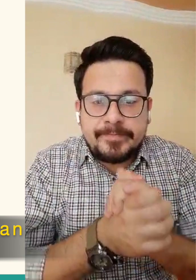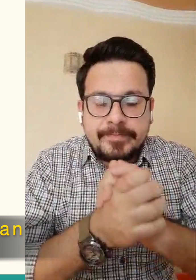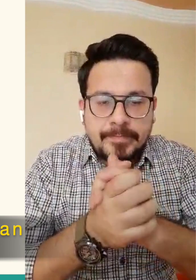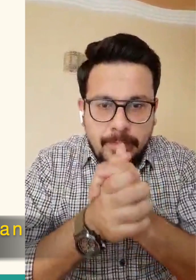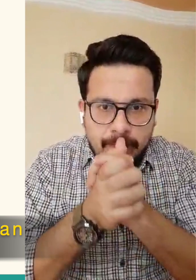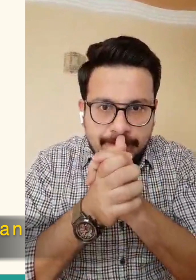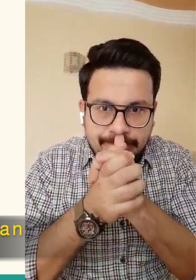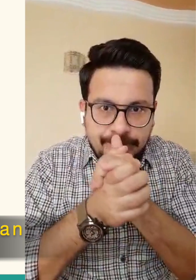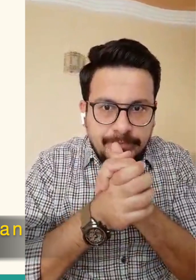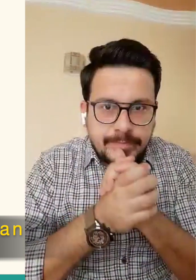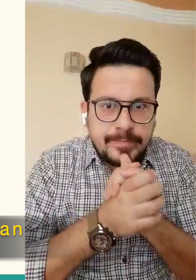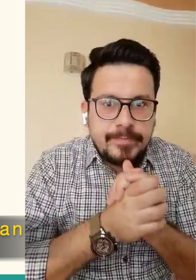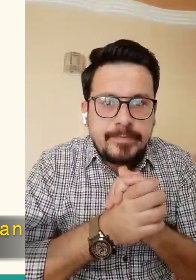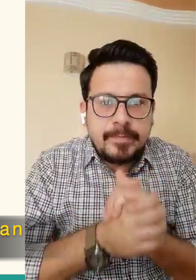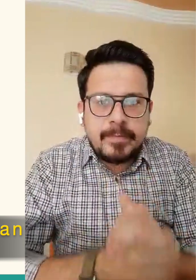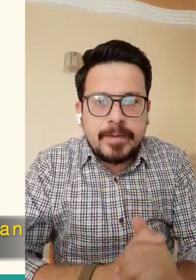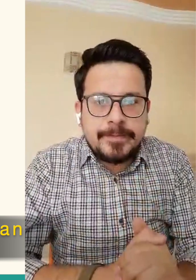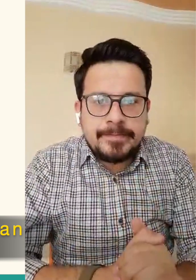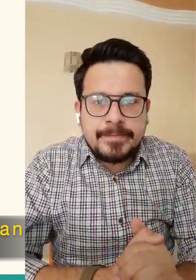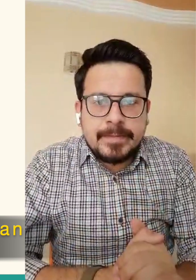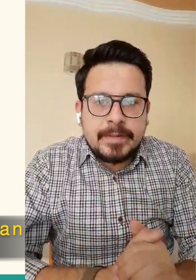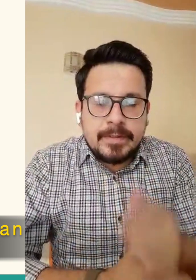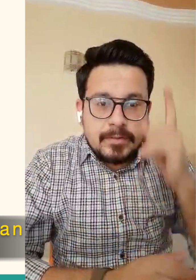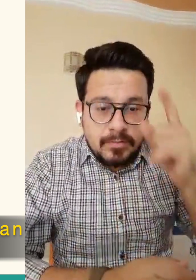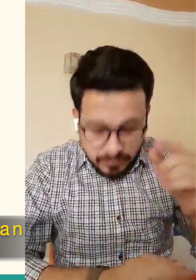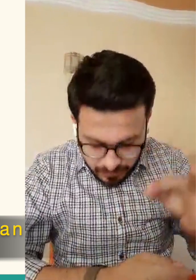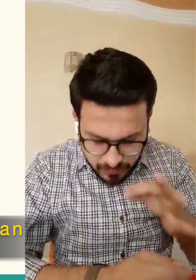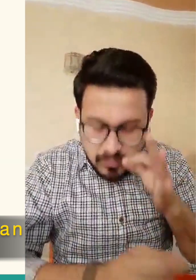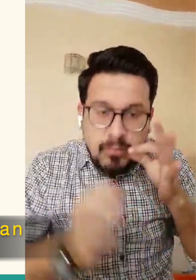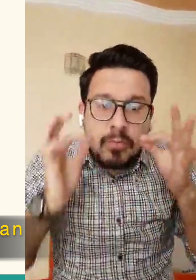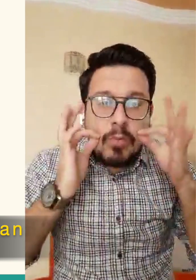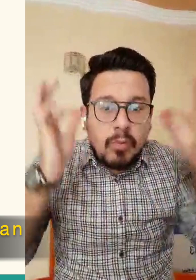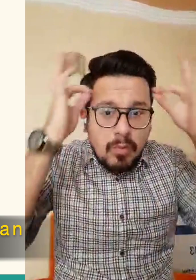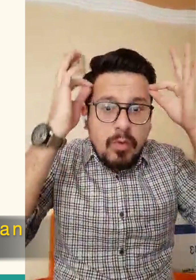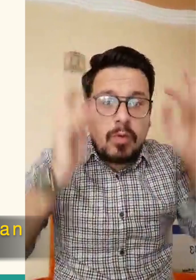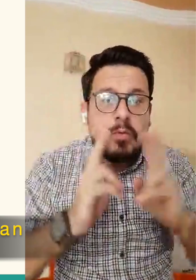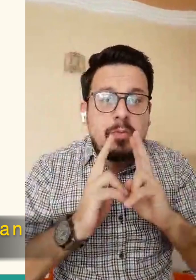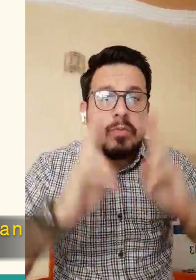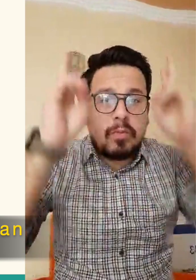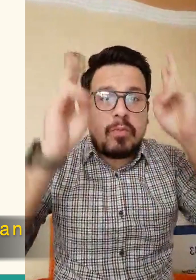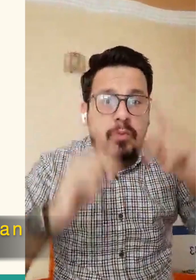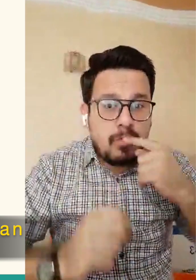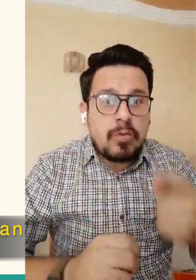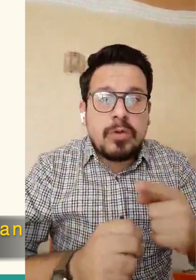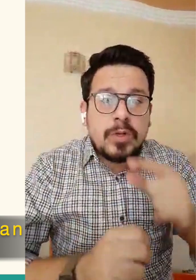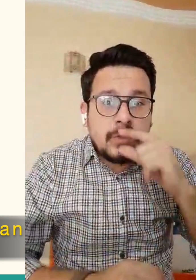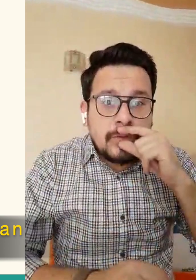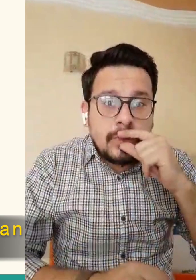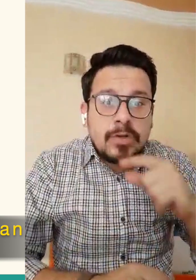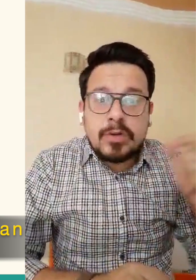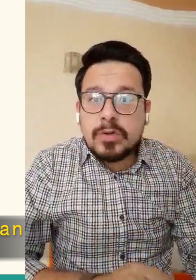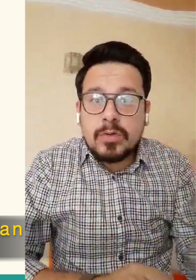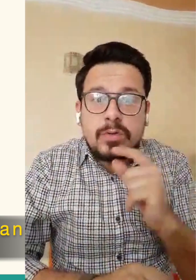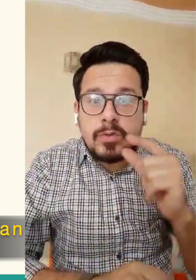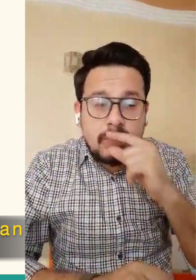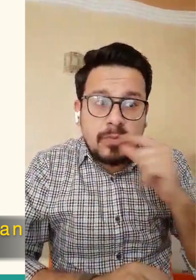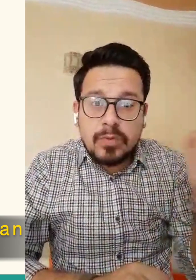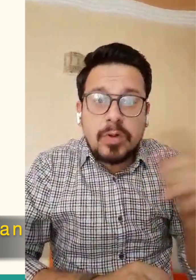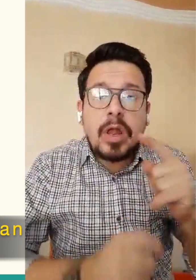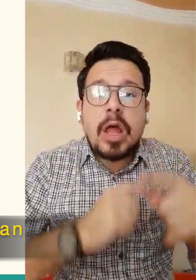He was asked about this and he said, The deeds of people are presented to Allah